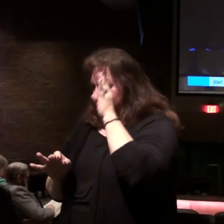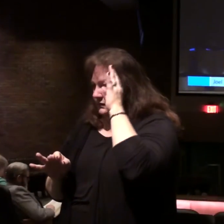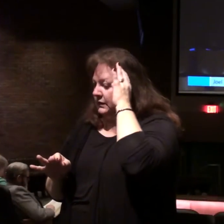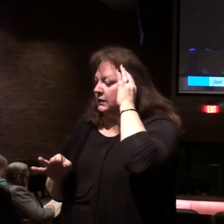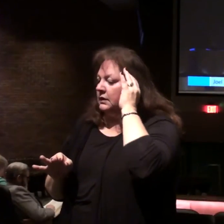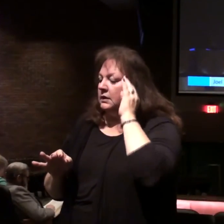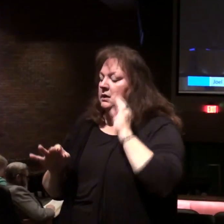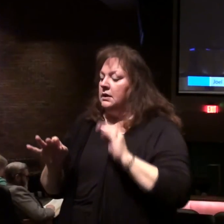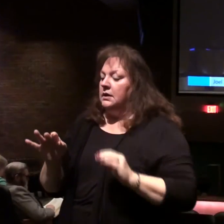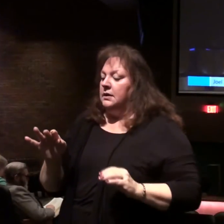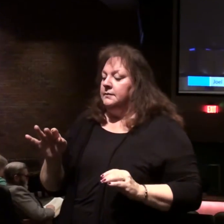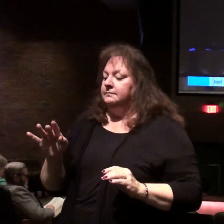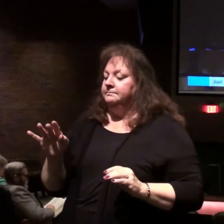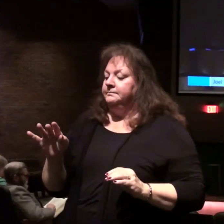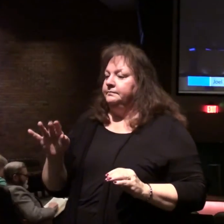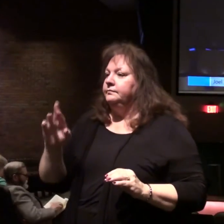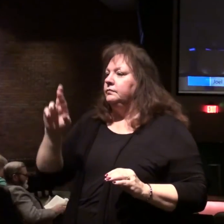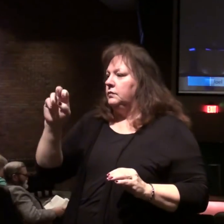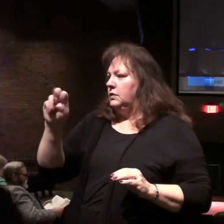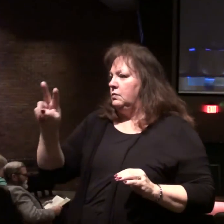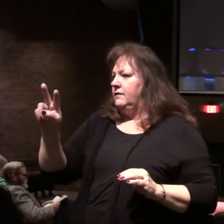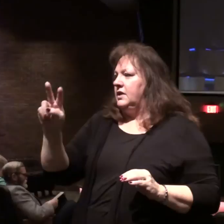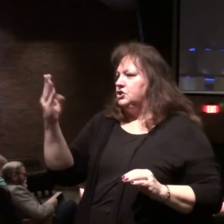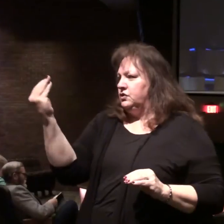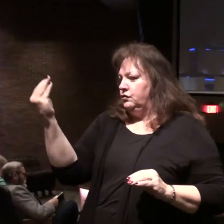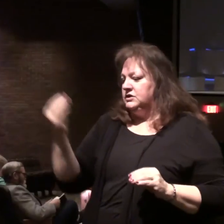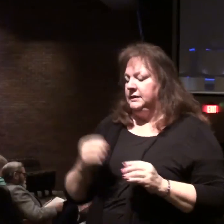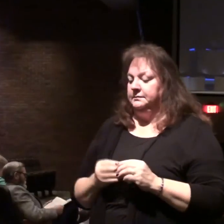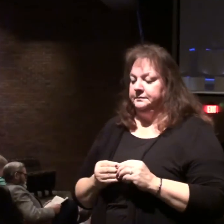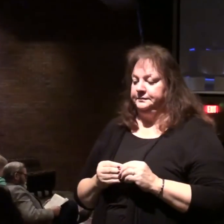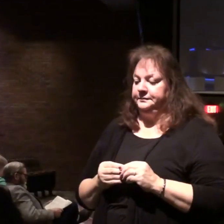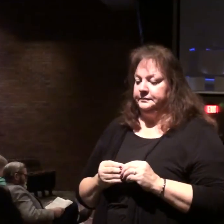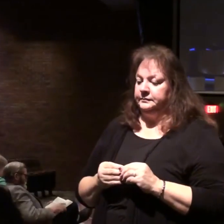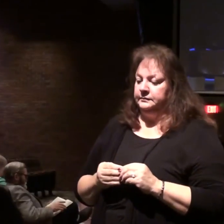Come back to Revelation chapter 14.